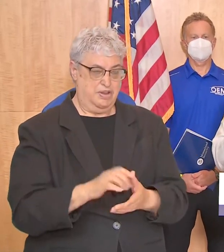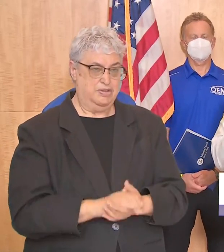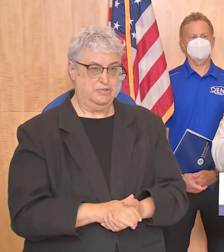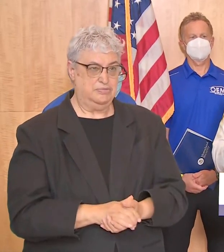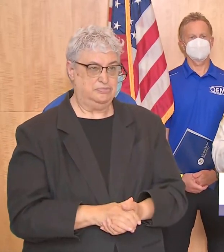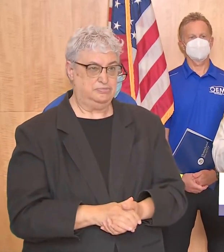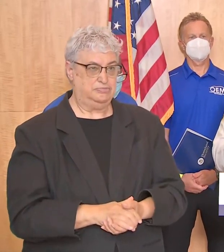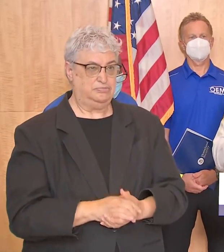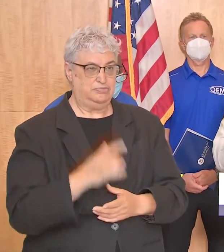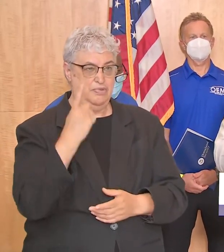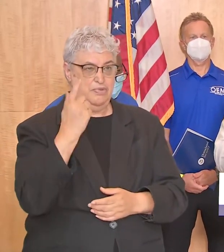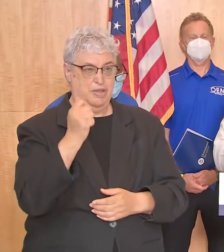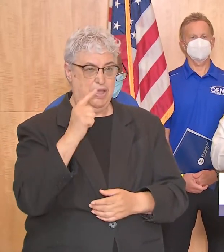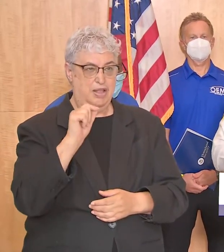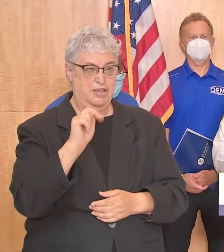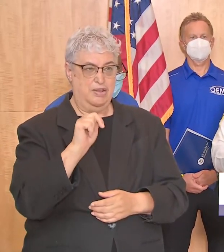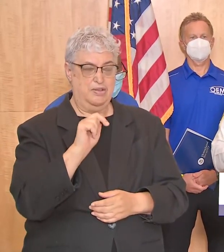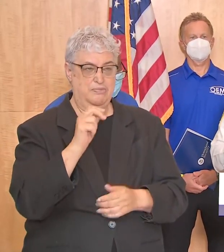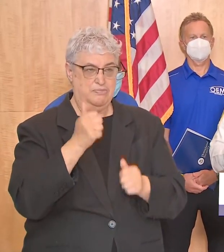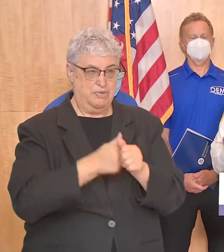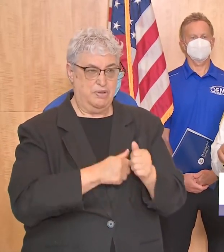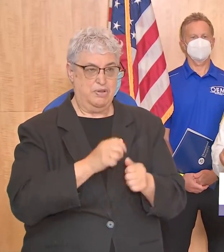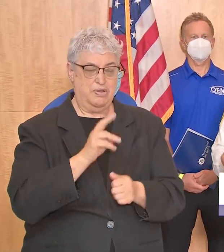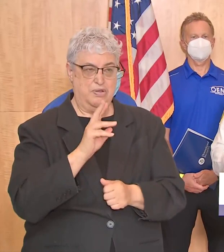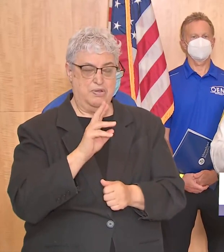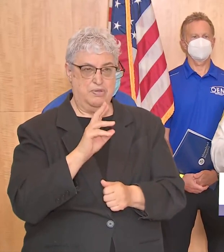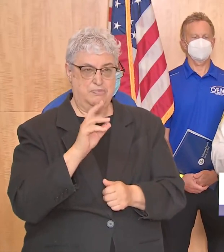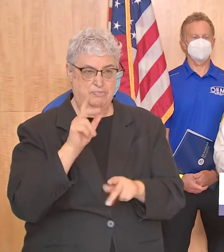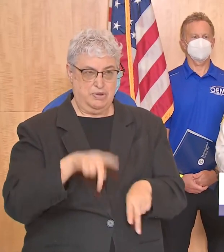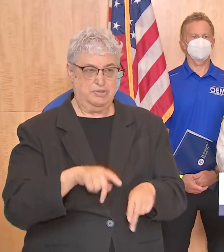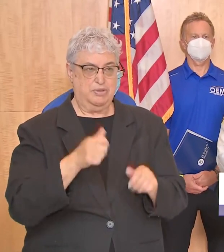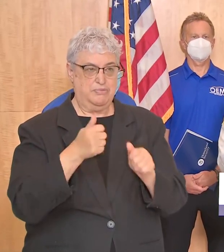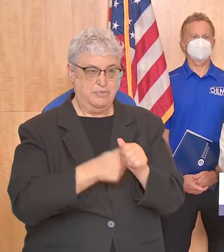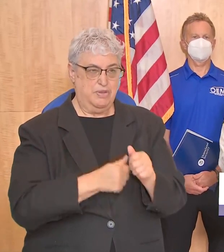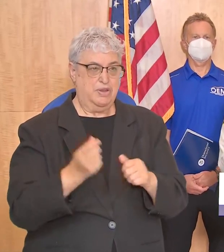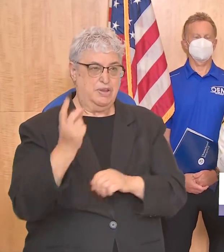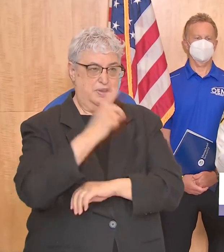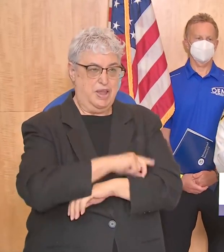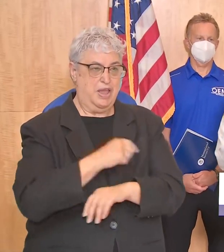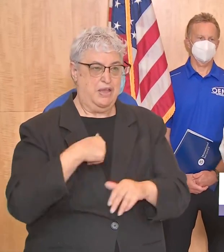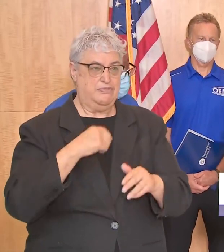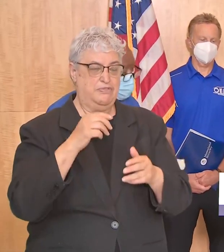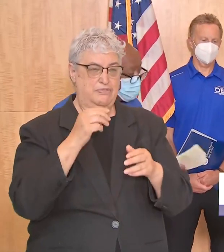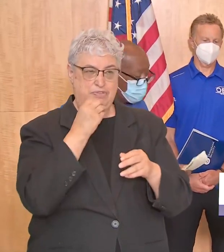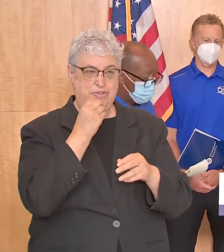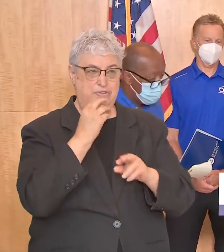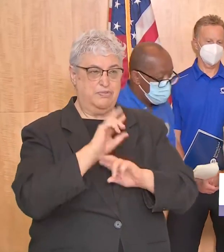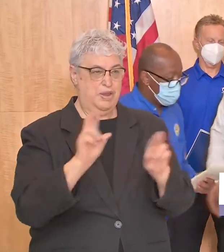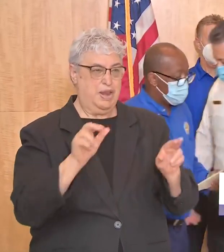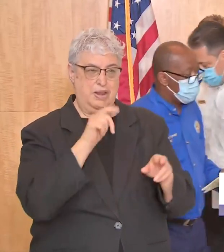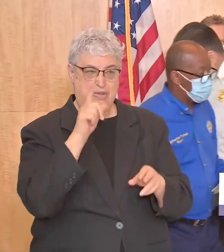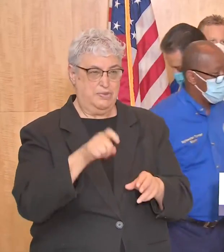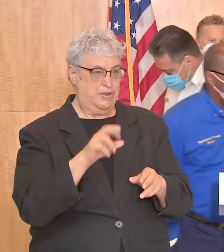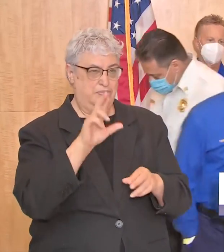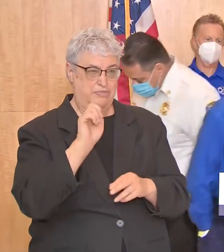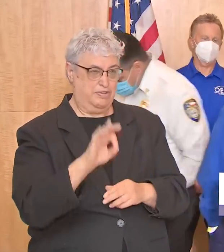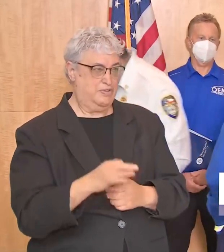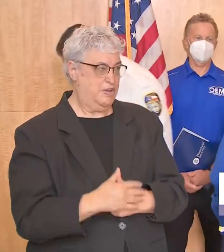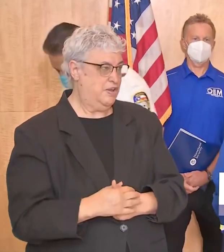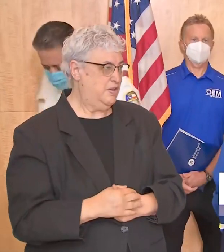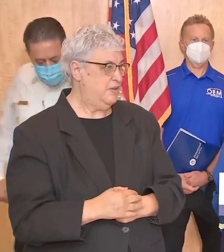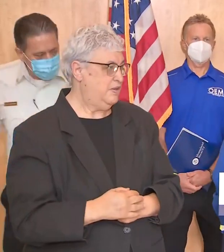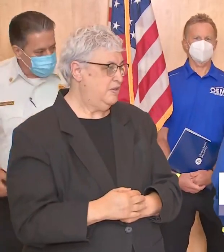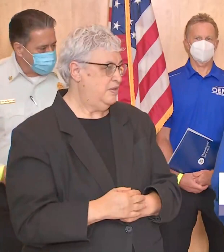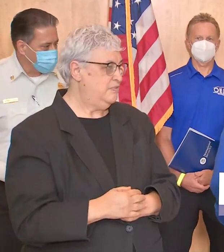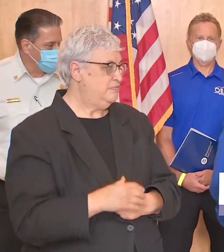we recommend one gallon of water per person per day and have non-perishable food available as well that's my report thanks chief uh